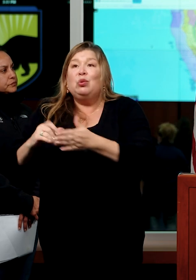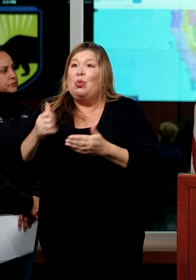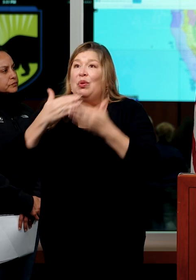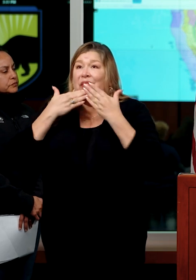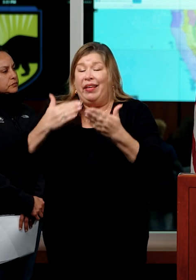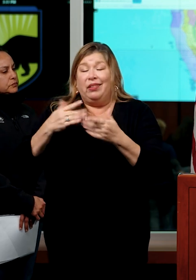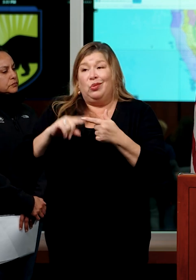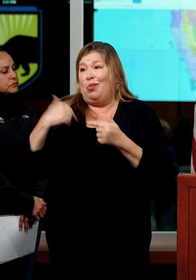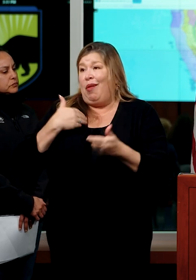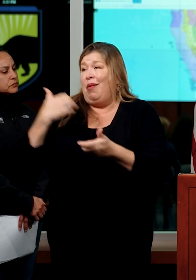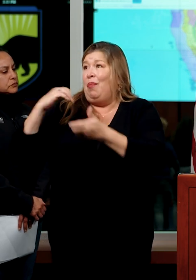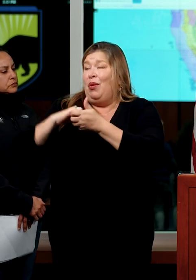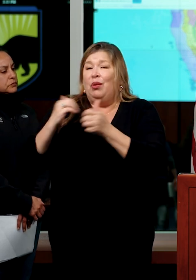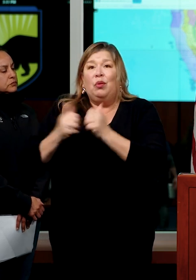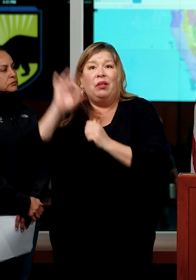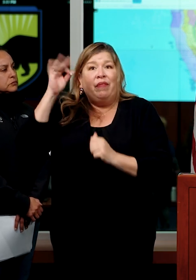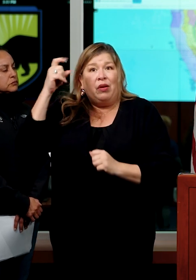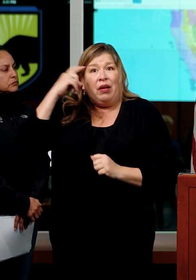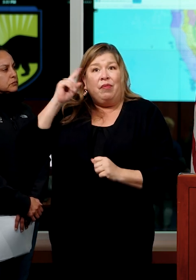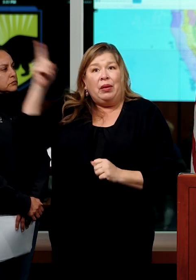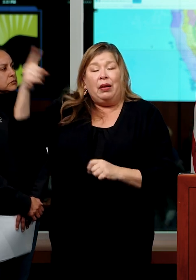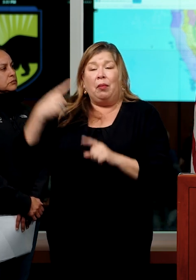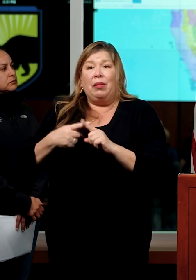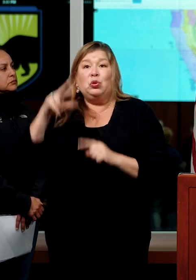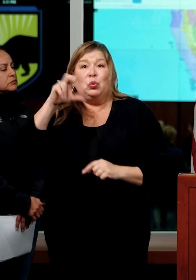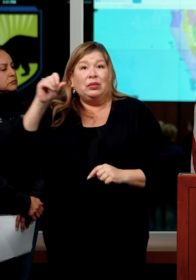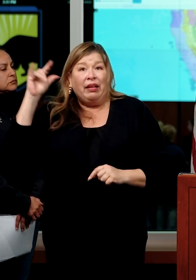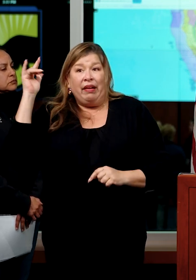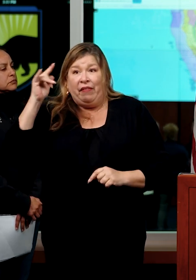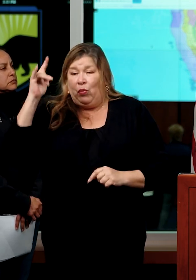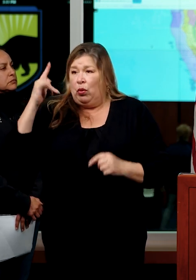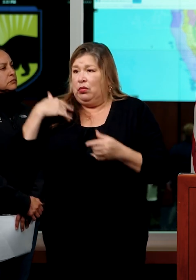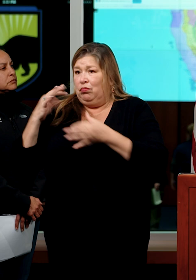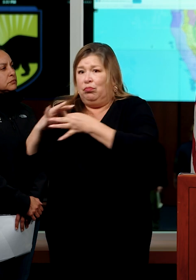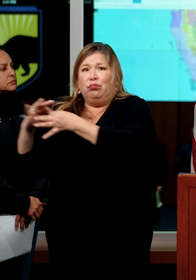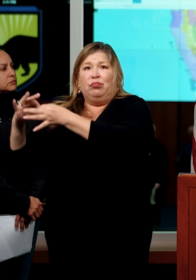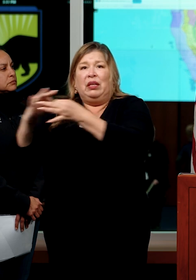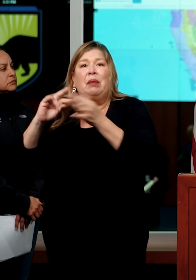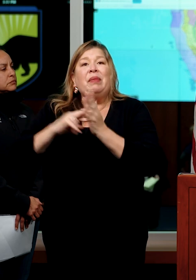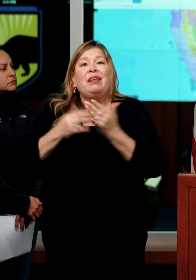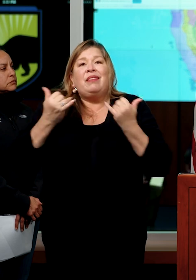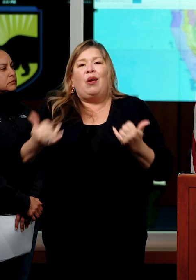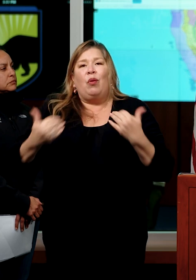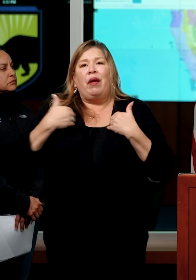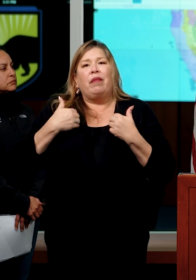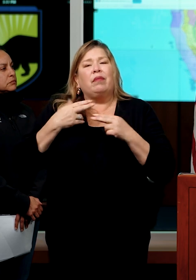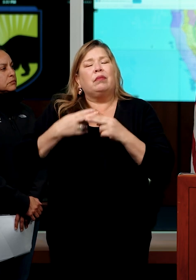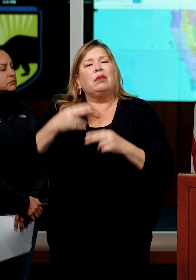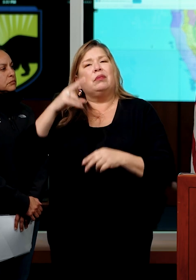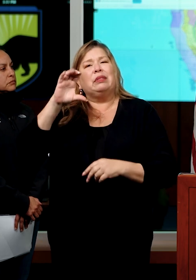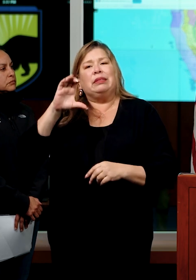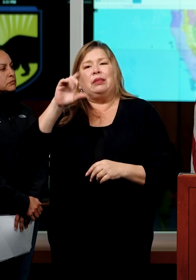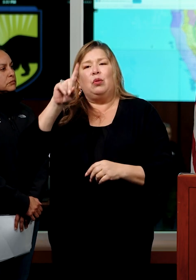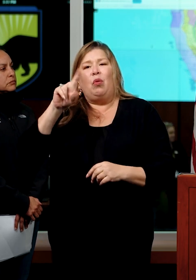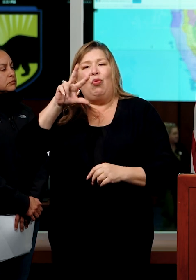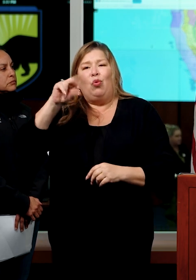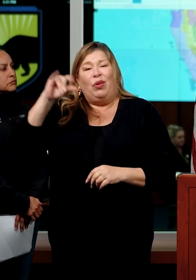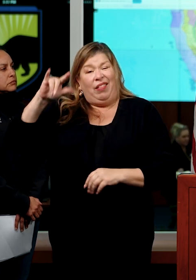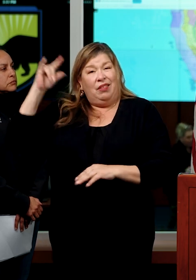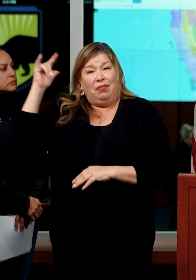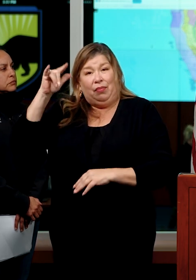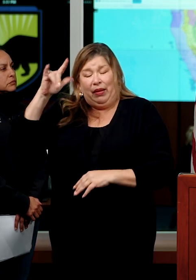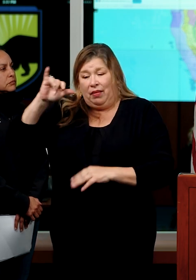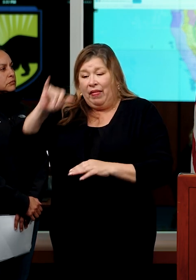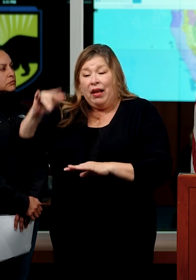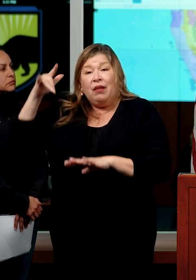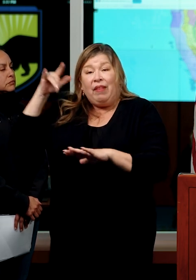federal government and the U.S. Air Force, there is a C-130 that has actually been flying off the coast into